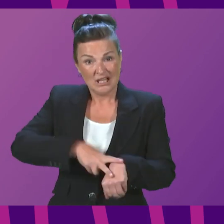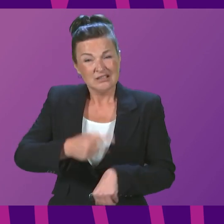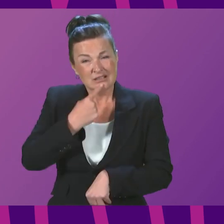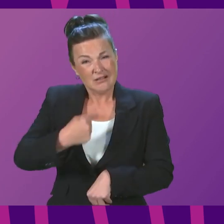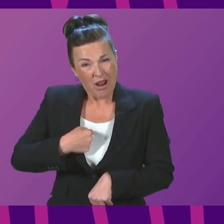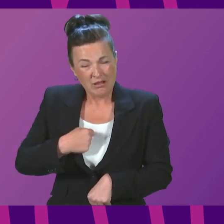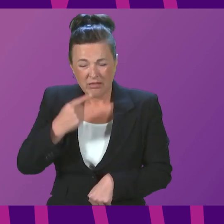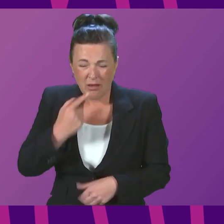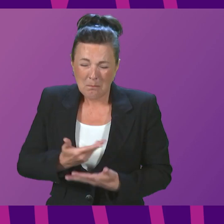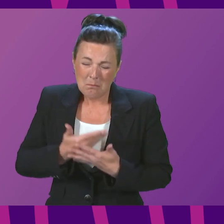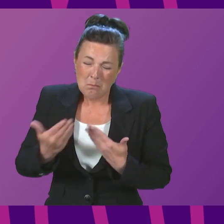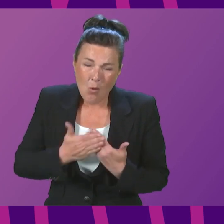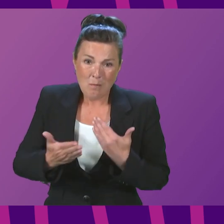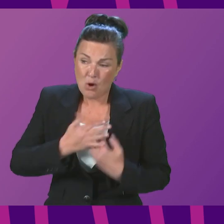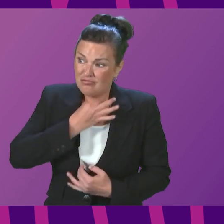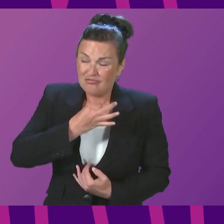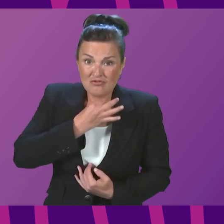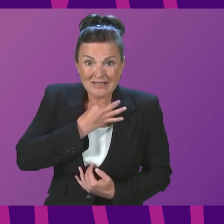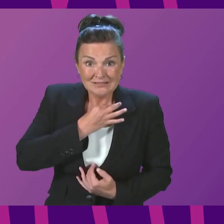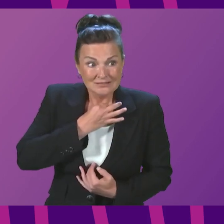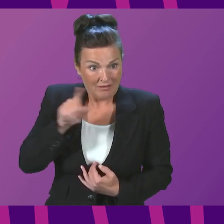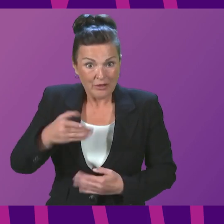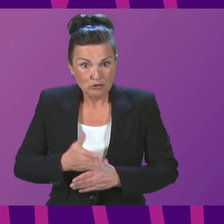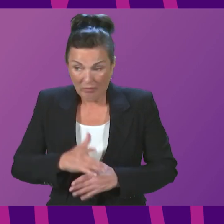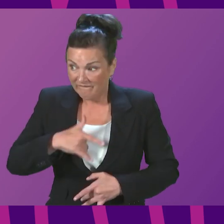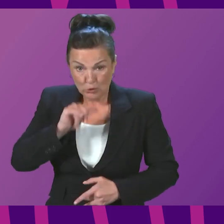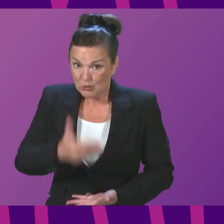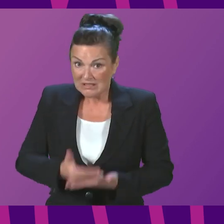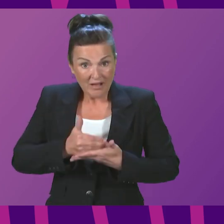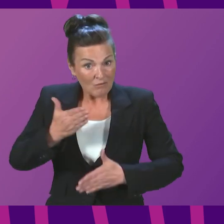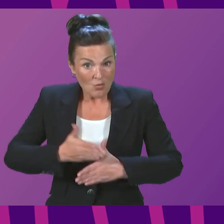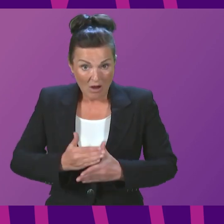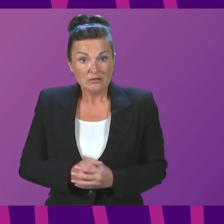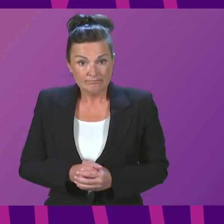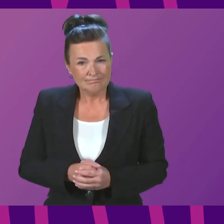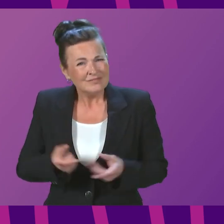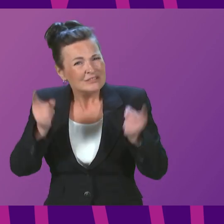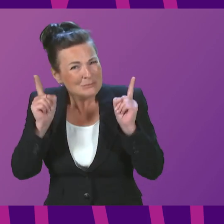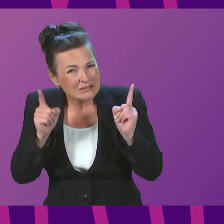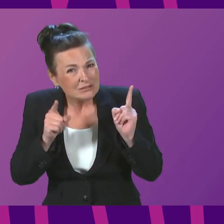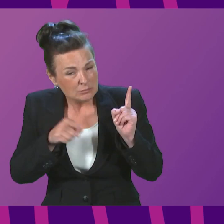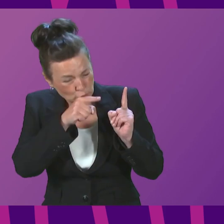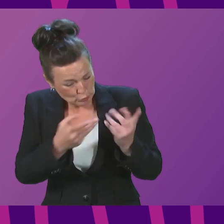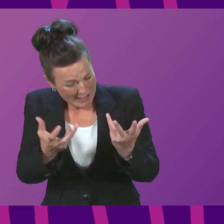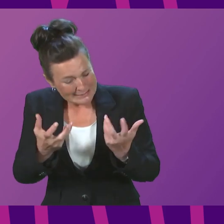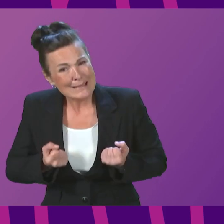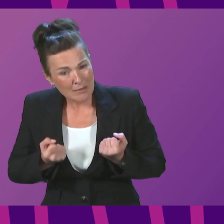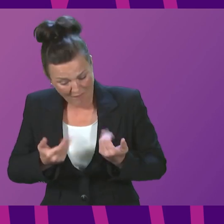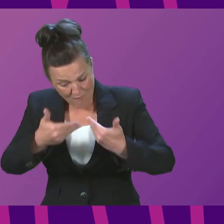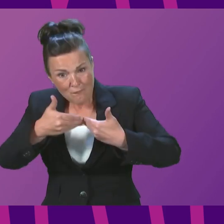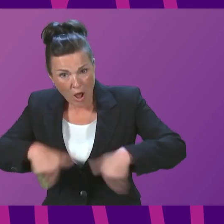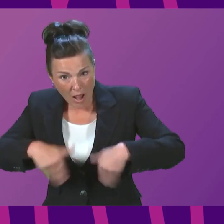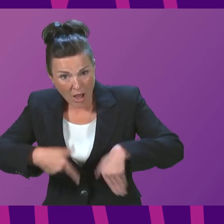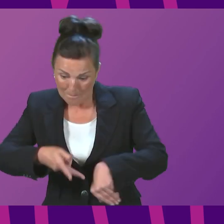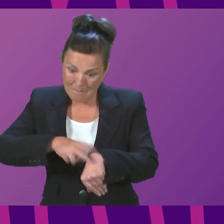carrying more and more risk. They feel unsafe at their work. First Minister, do you accept frontline officers